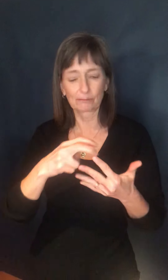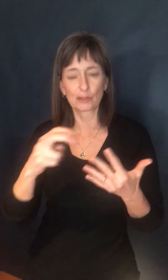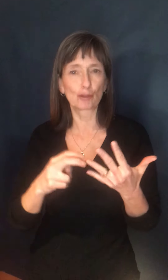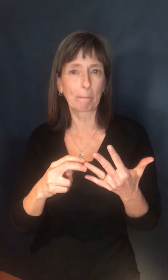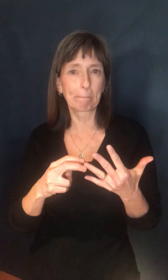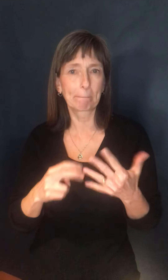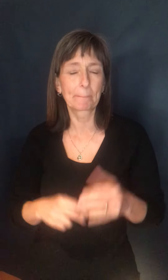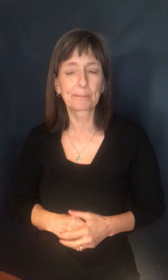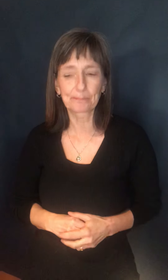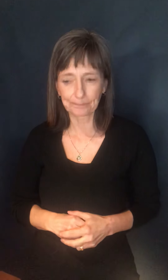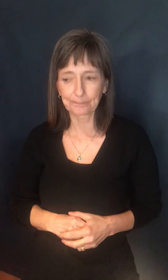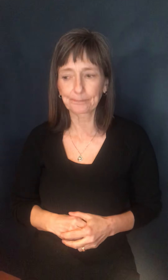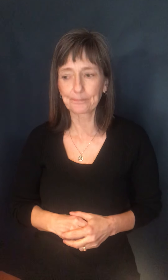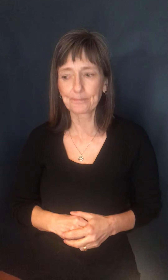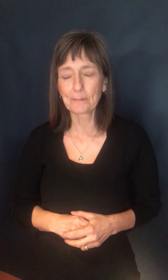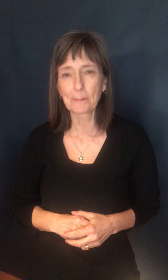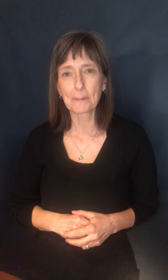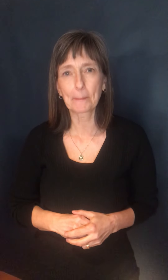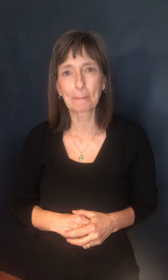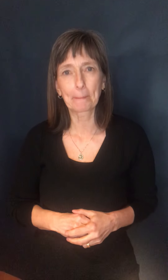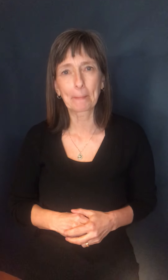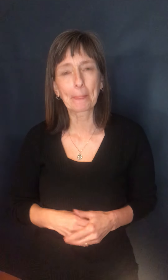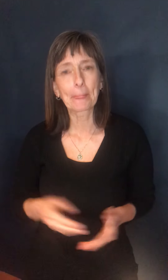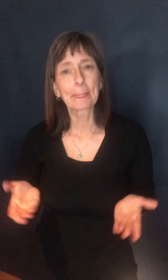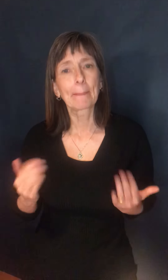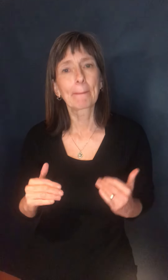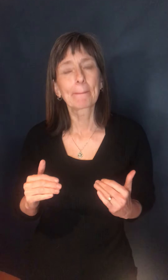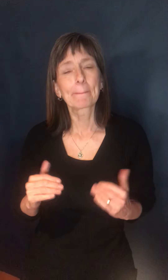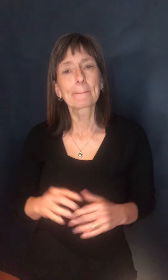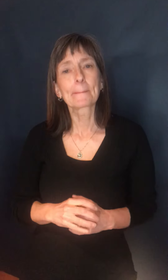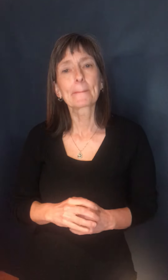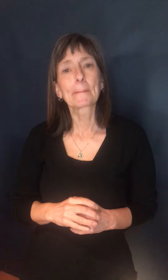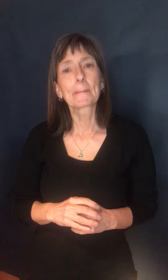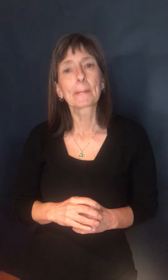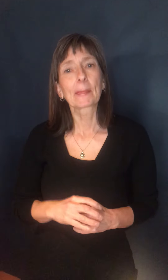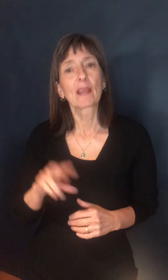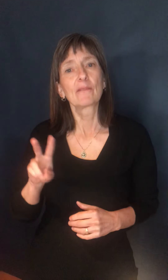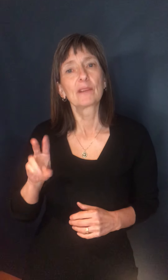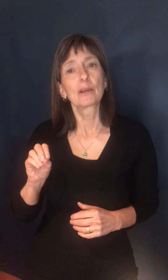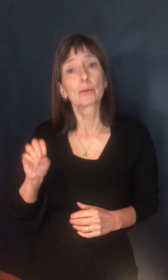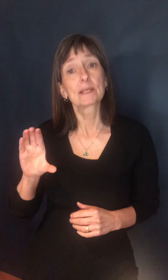Thank you. Our next questions are from Richard Duggan with VOCN. Please go ahead.